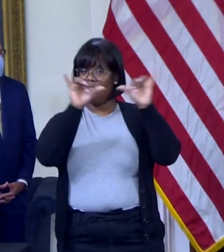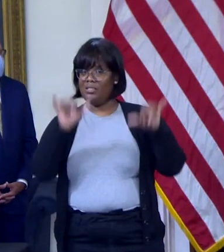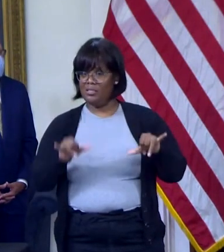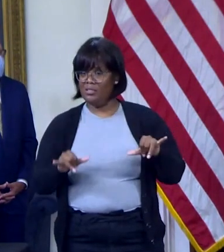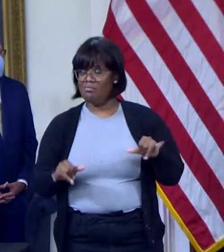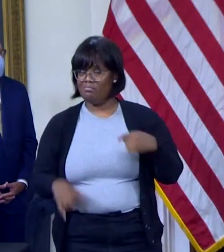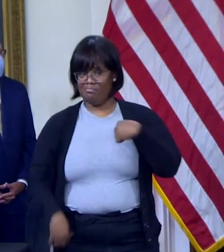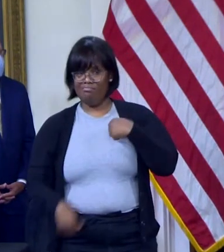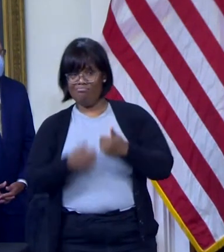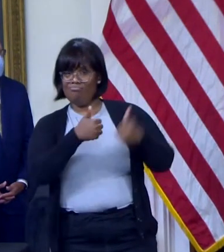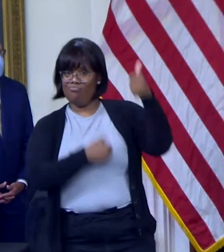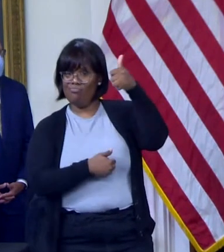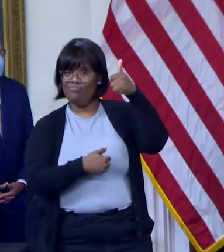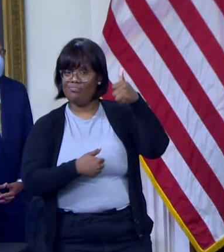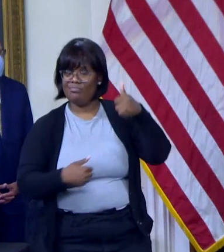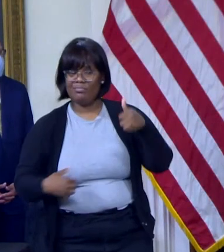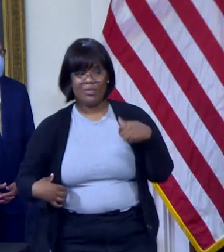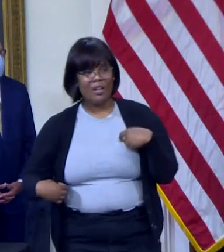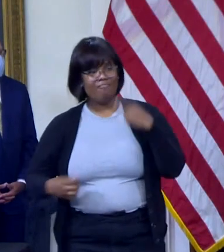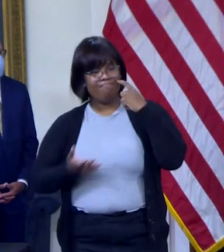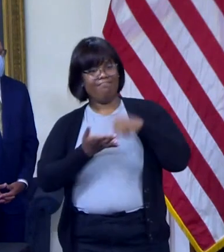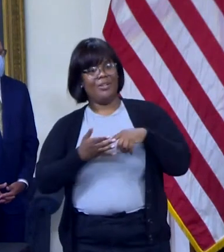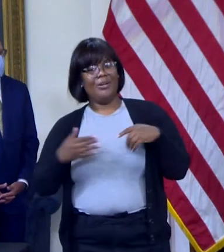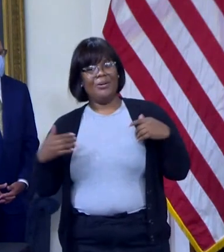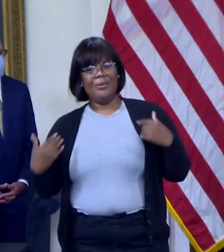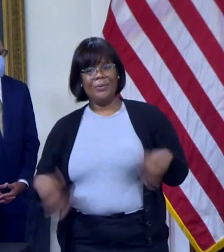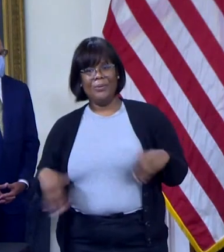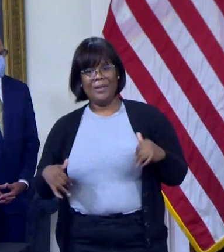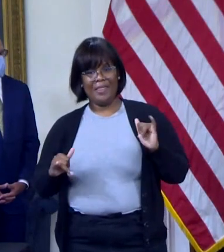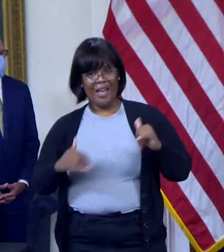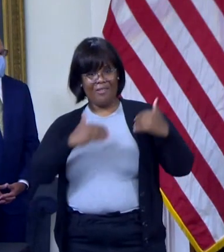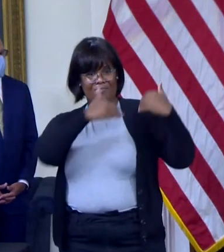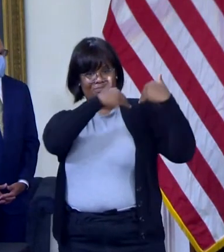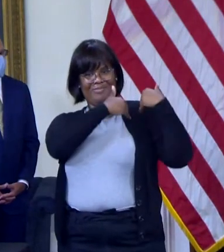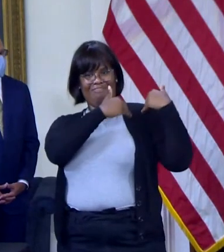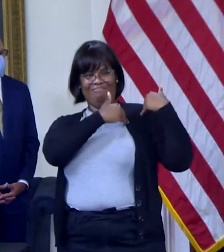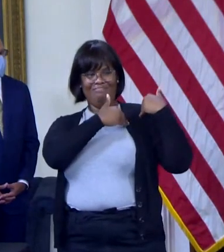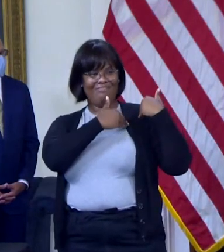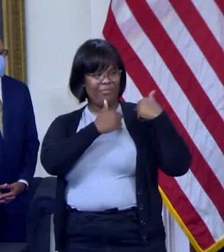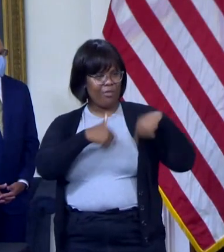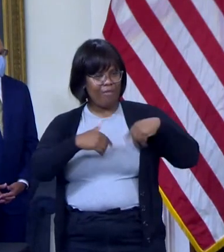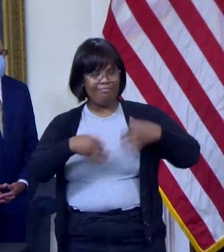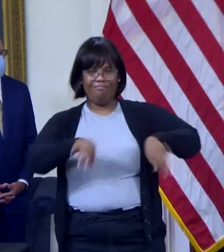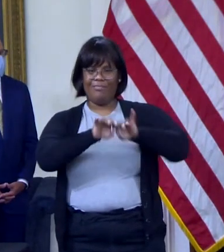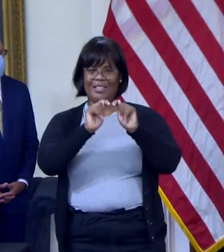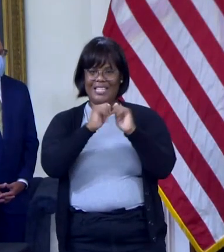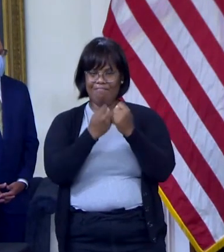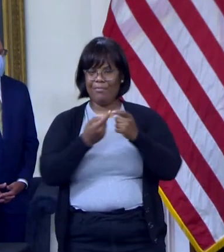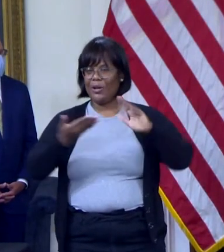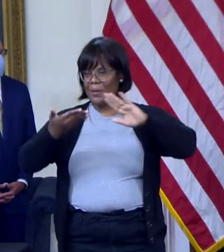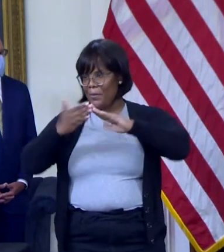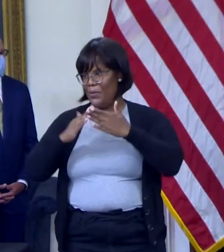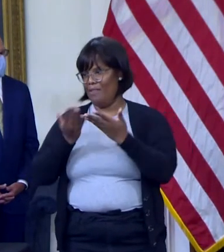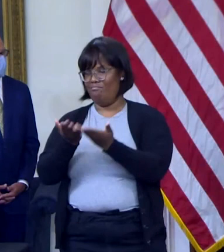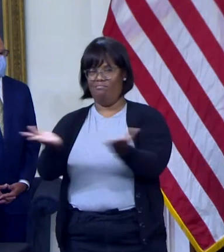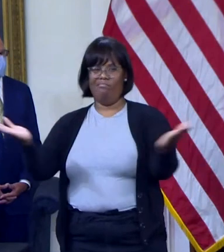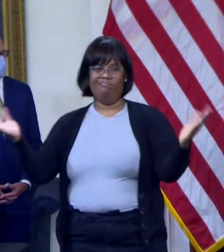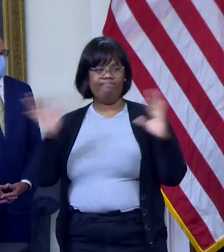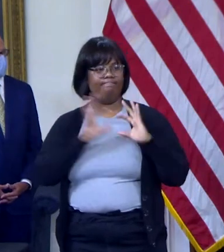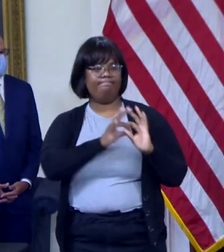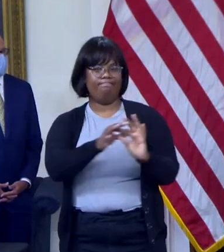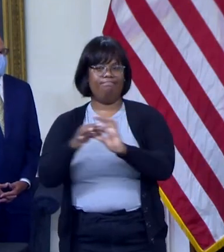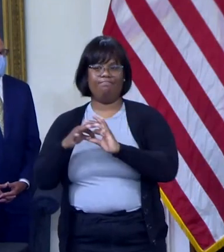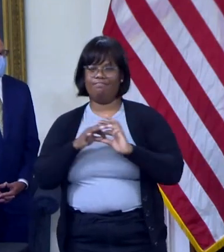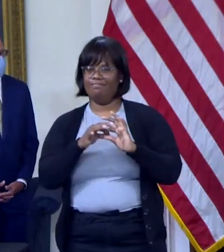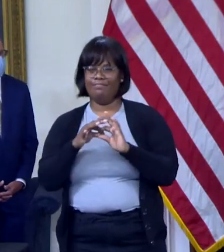patients, to our team members, and to our communities to keep them safe. And so this decision, understanding the science and the